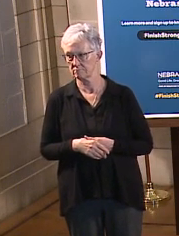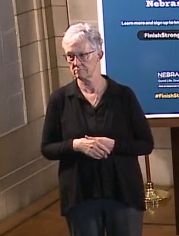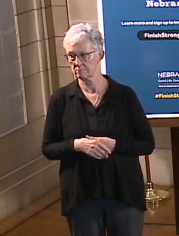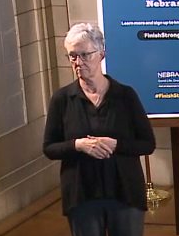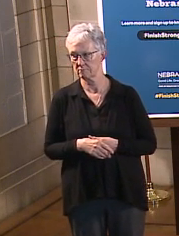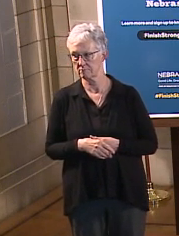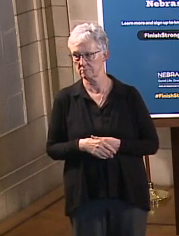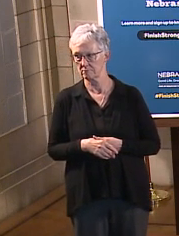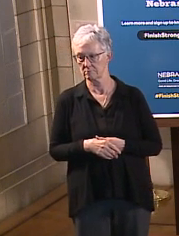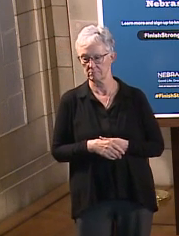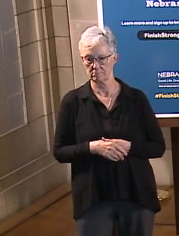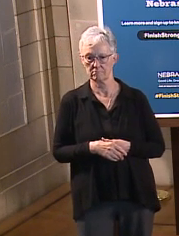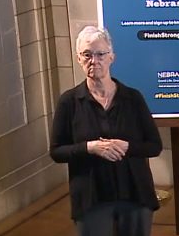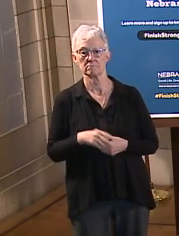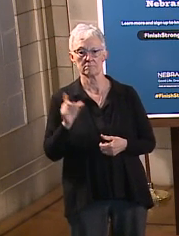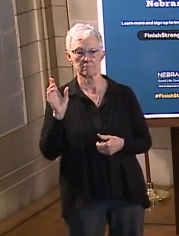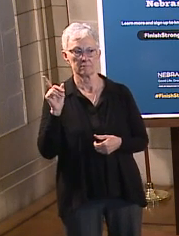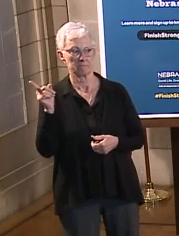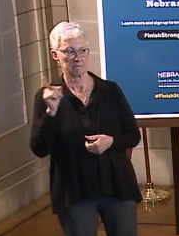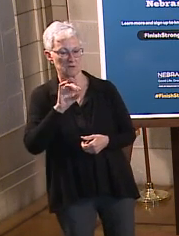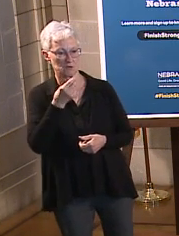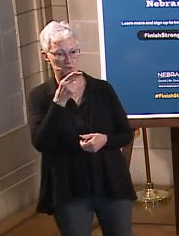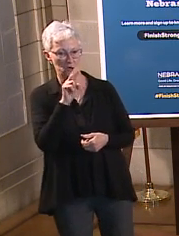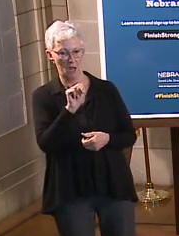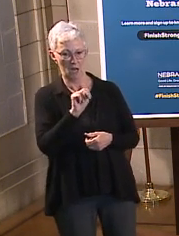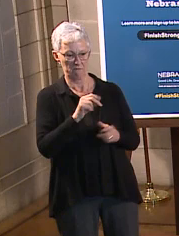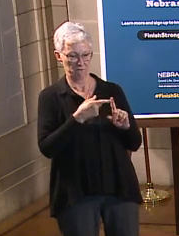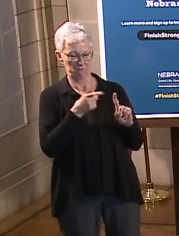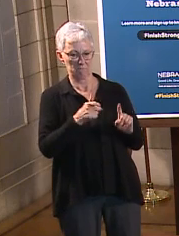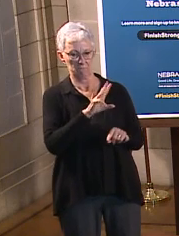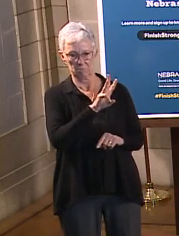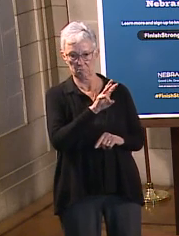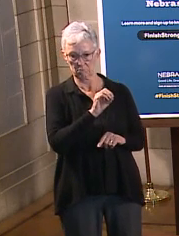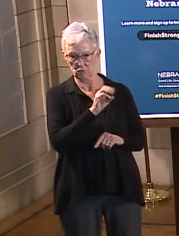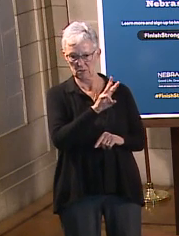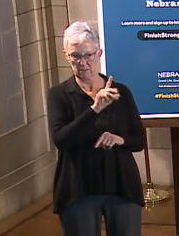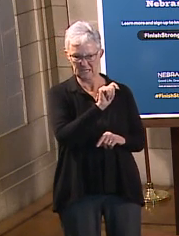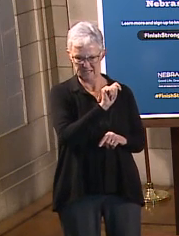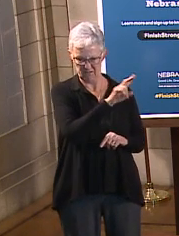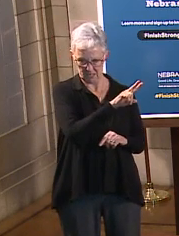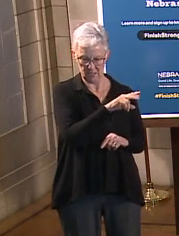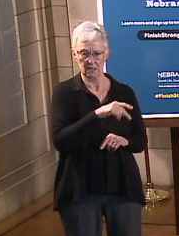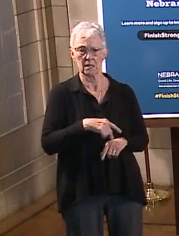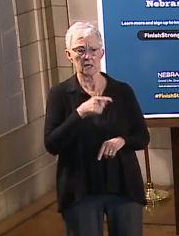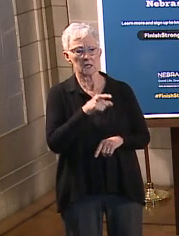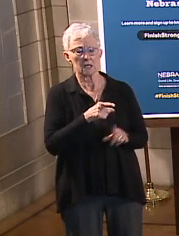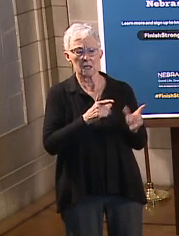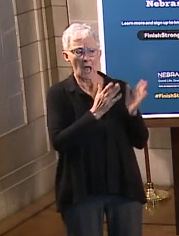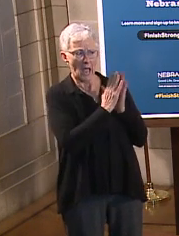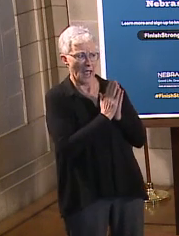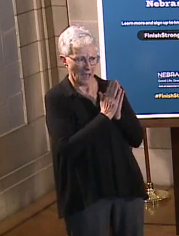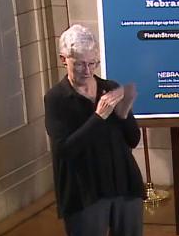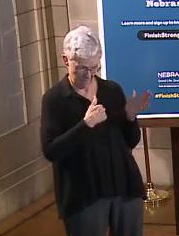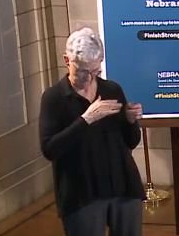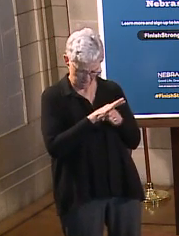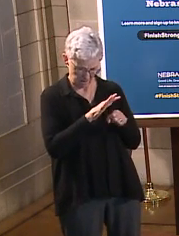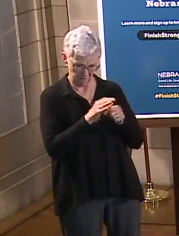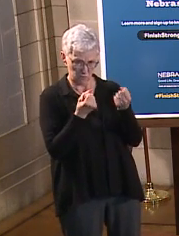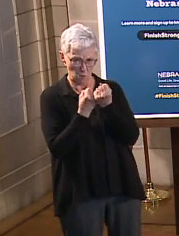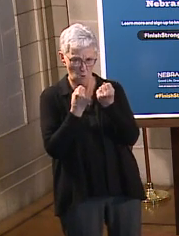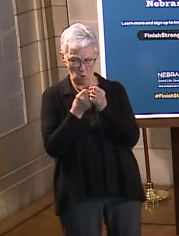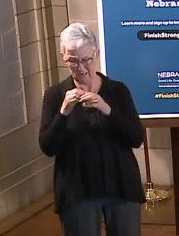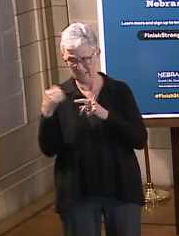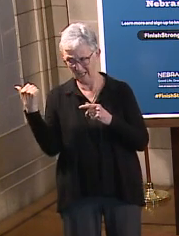And is the one proposed big enough? John at WWT wants to know, is there enough support within the legislature to